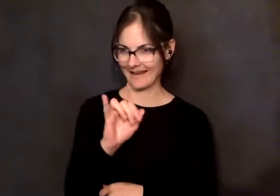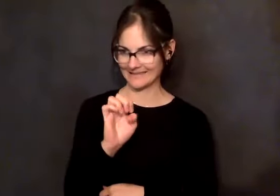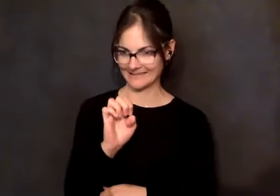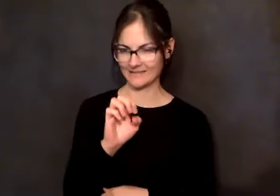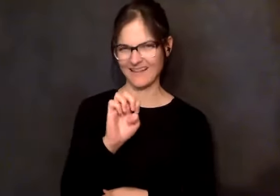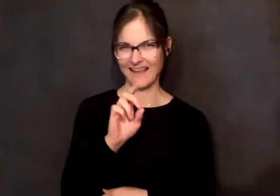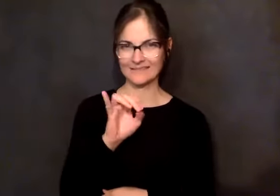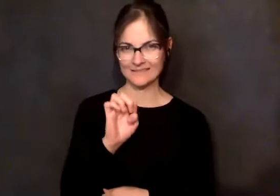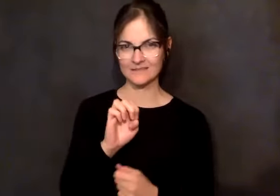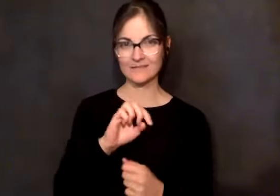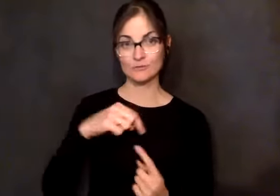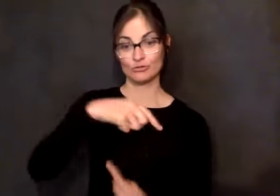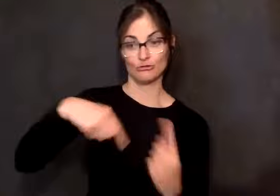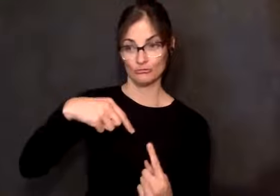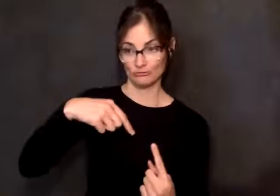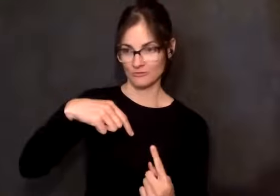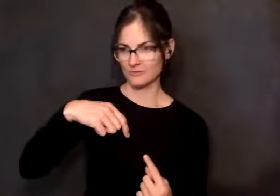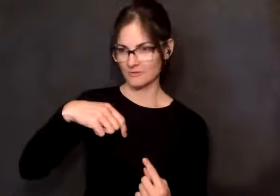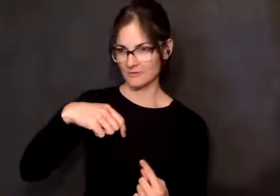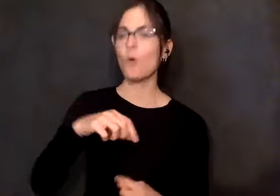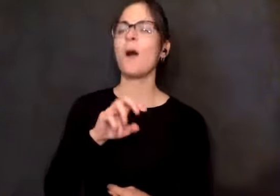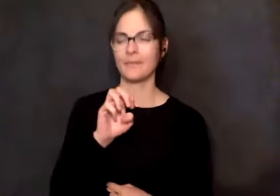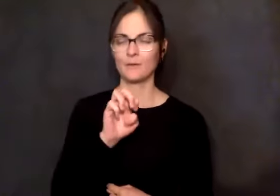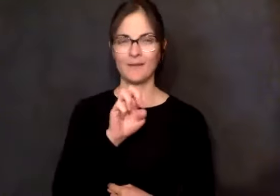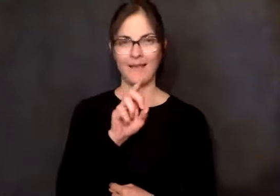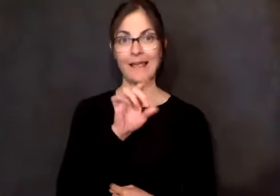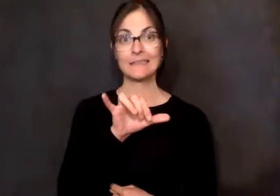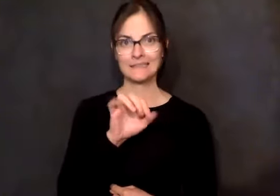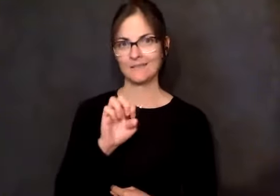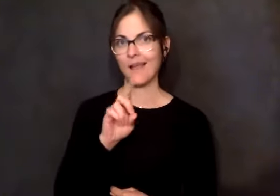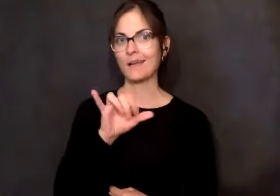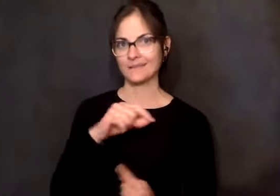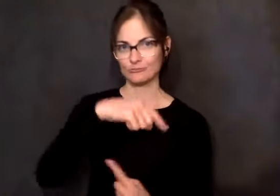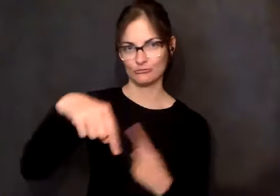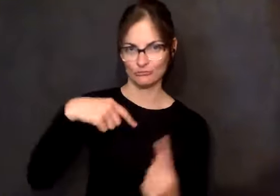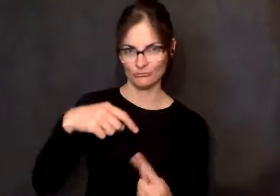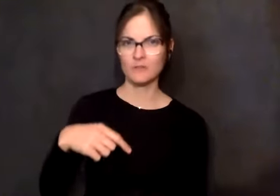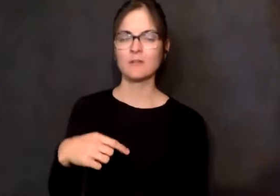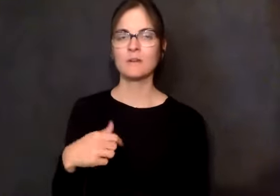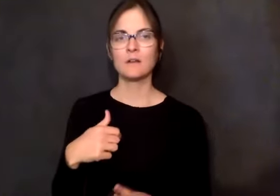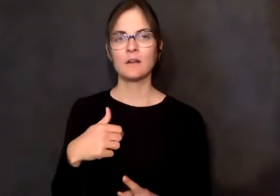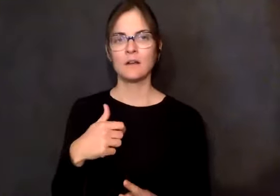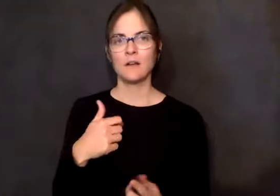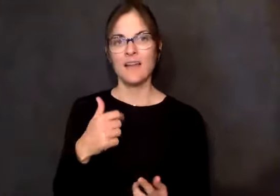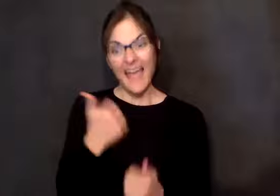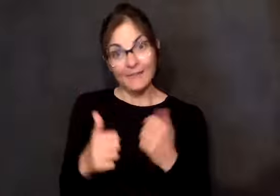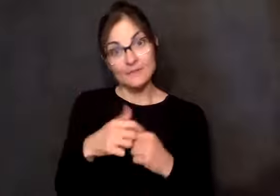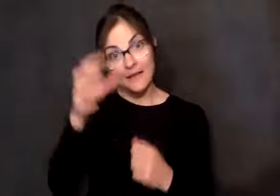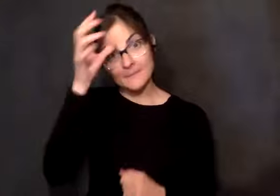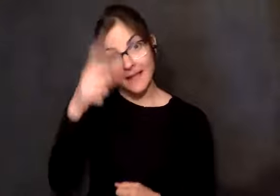how to make this. But I never said anything. So I kind of, you know how it builds? You ever had that feeling? A resentment just starts to build and